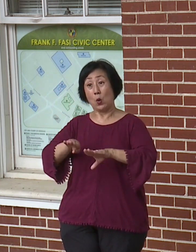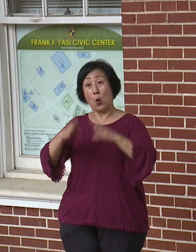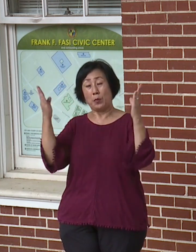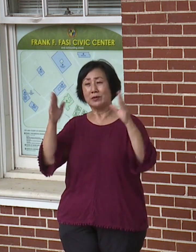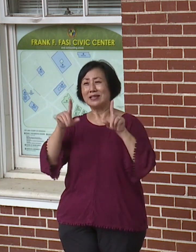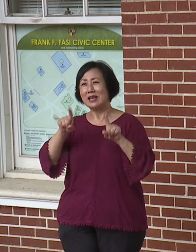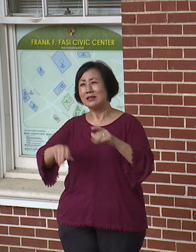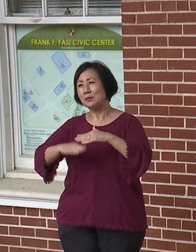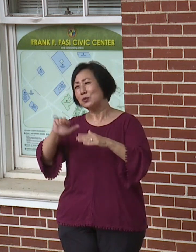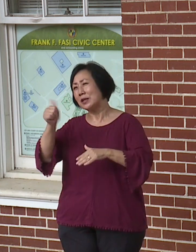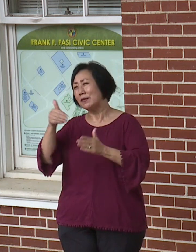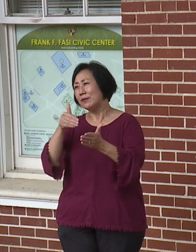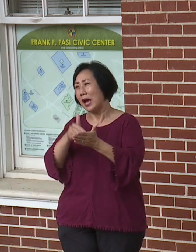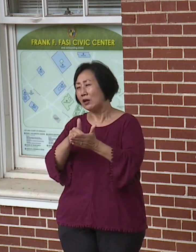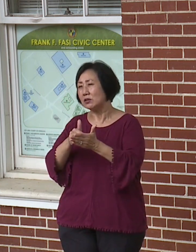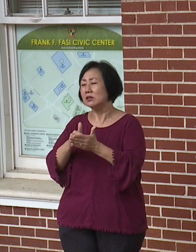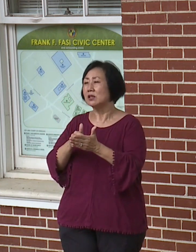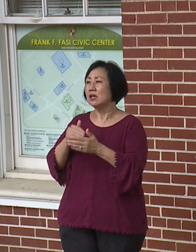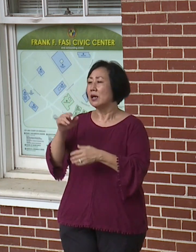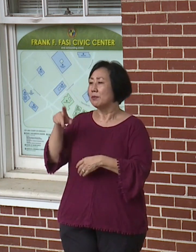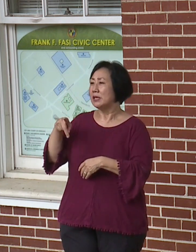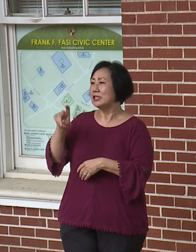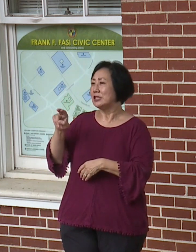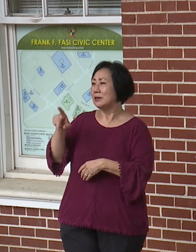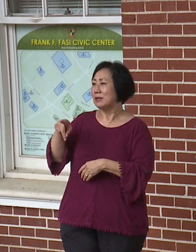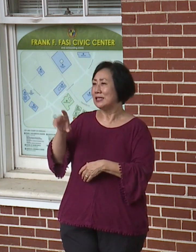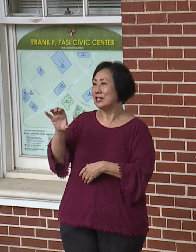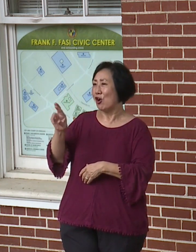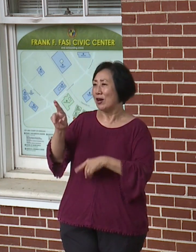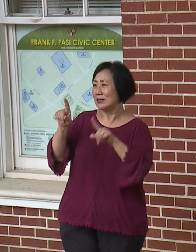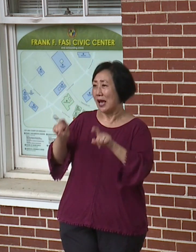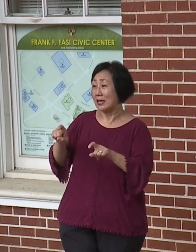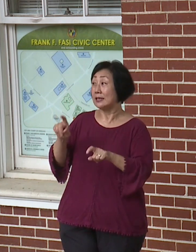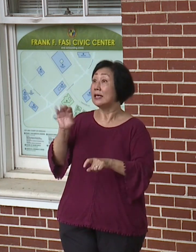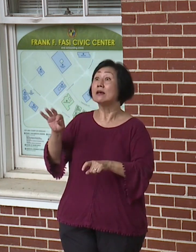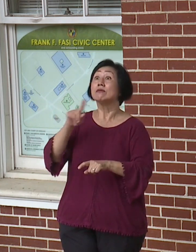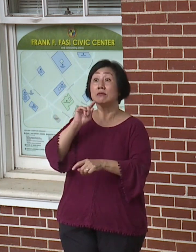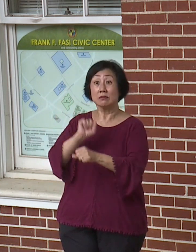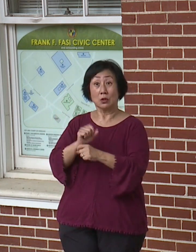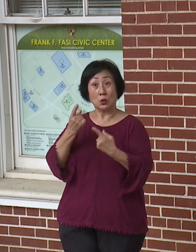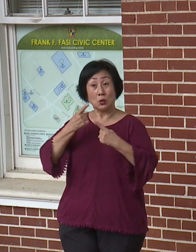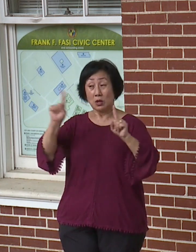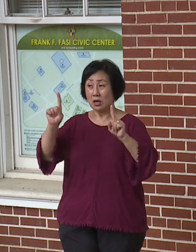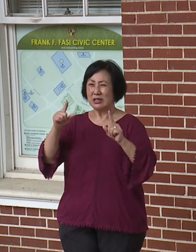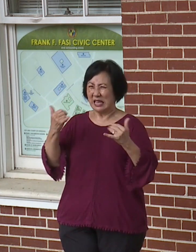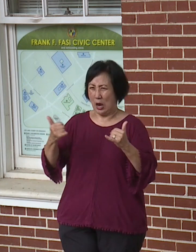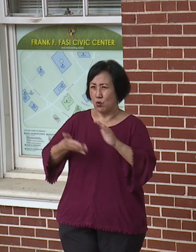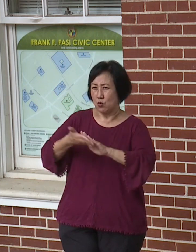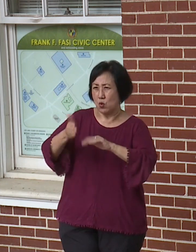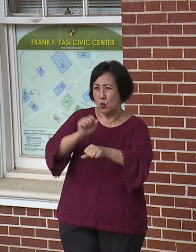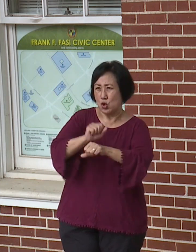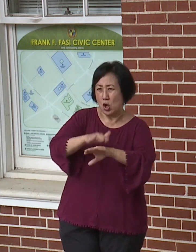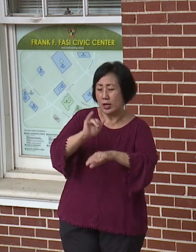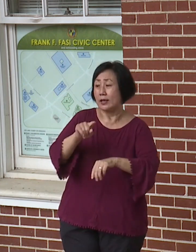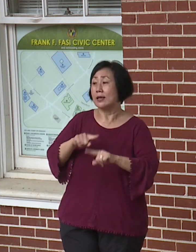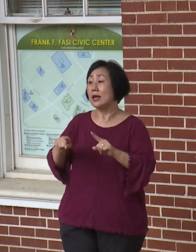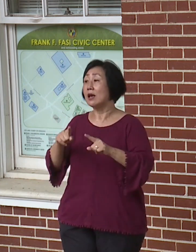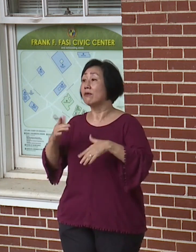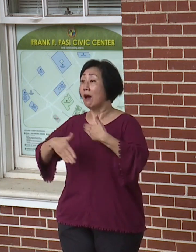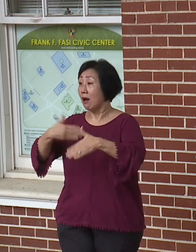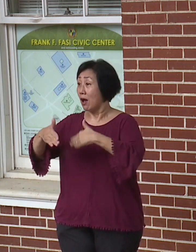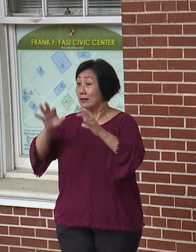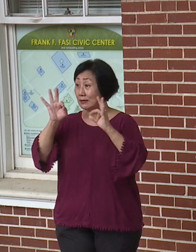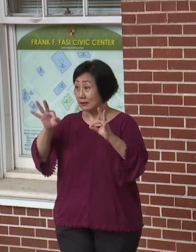test. It's a gold standard. And if we can get this lab up and running, initially it would be used for